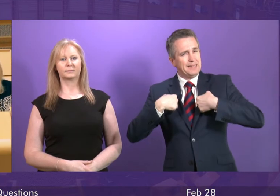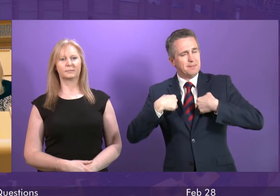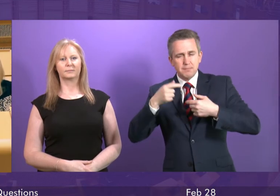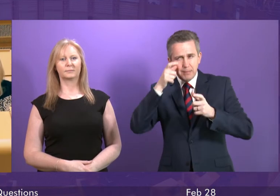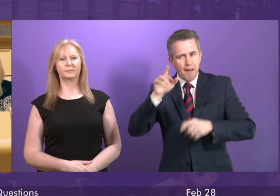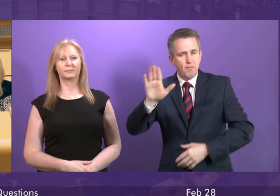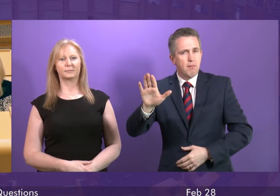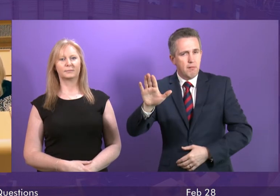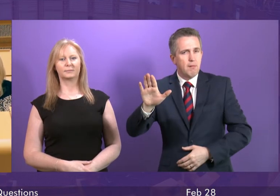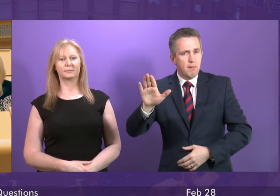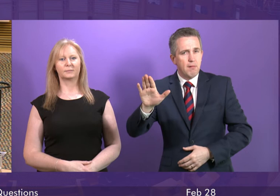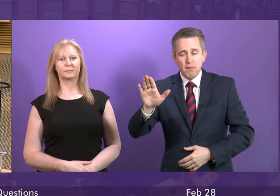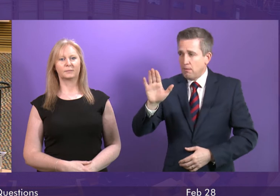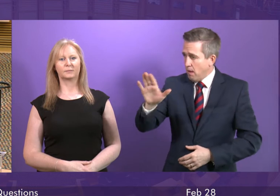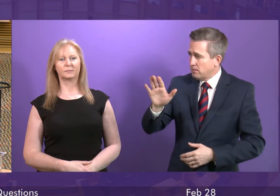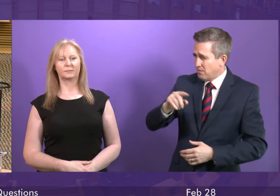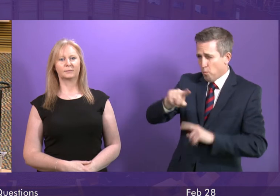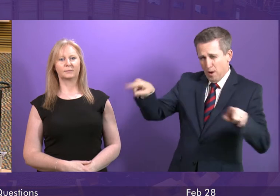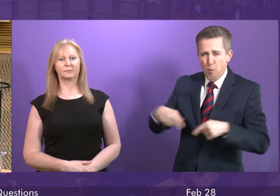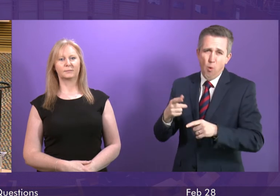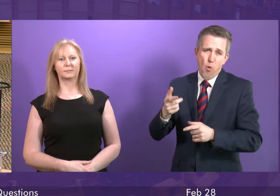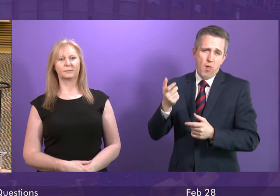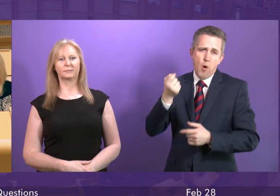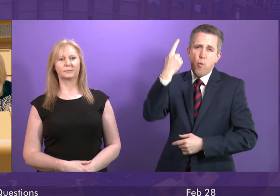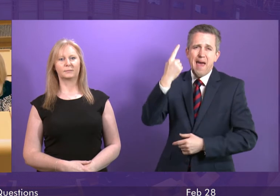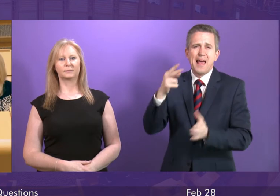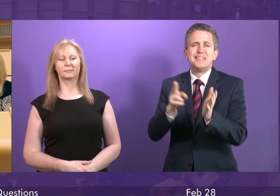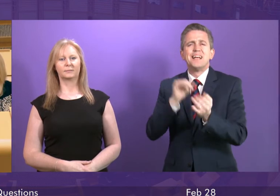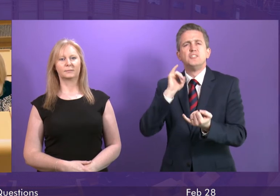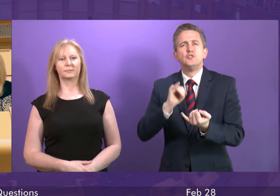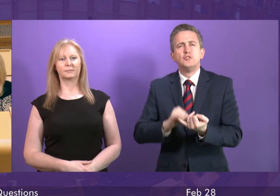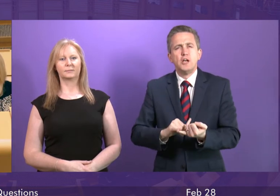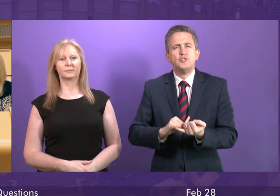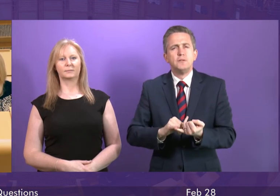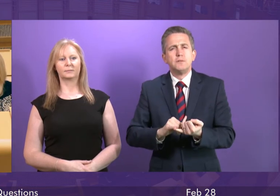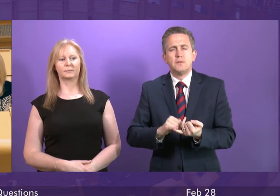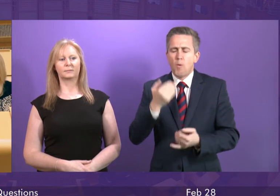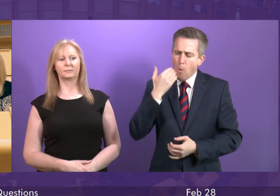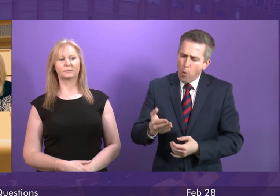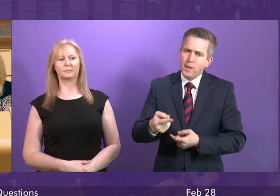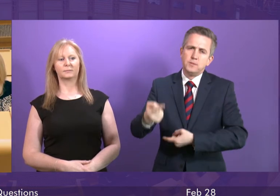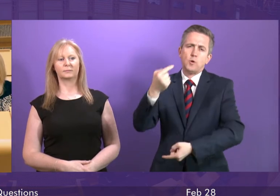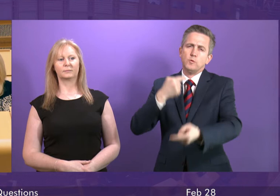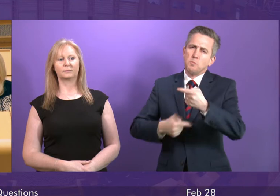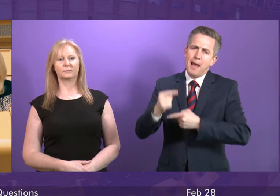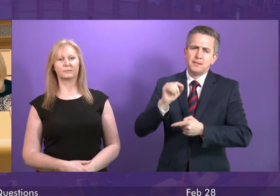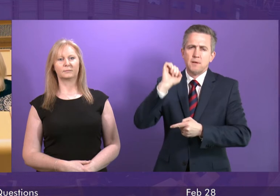used to is Nicola Sturgeon referring back to her ever bigger book of excuses, which, like